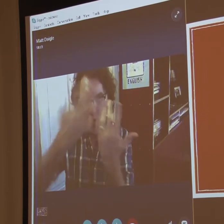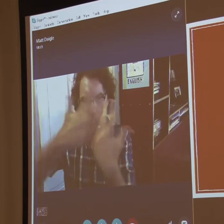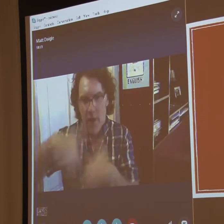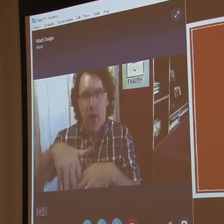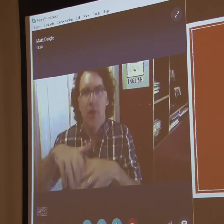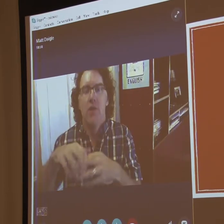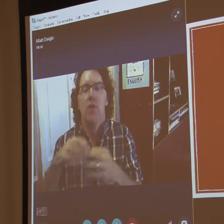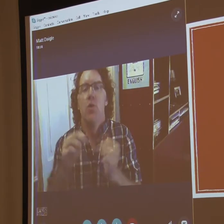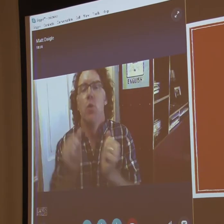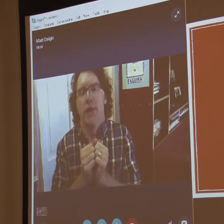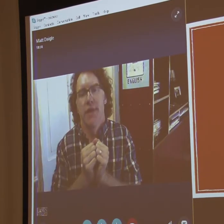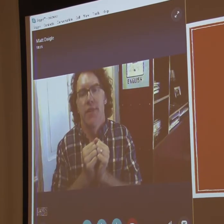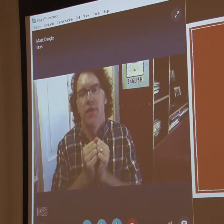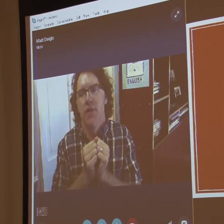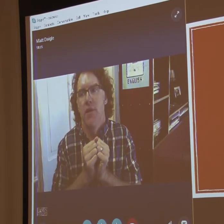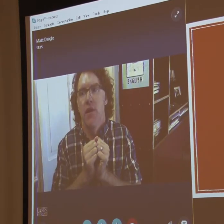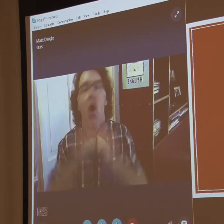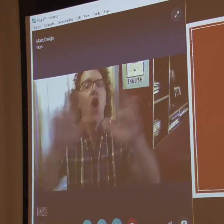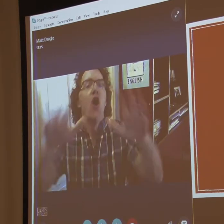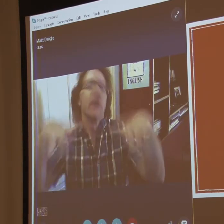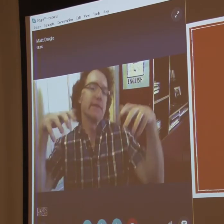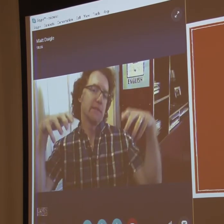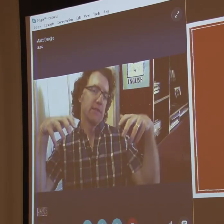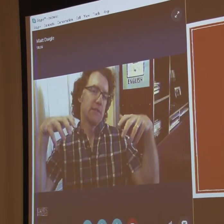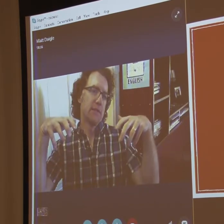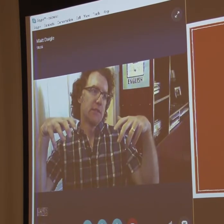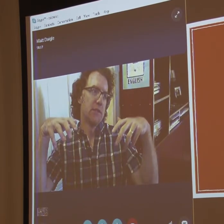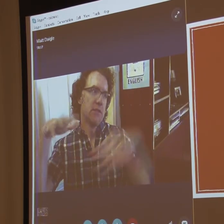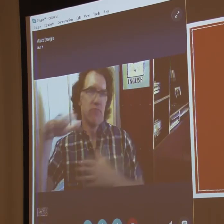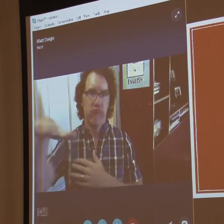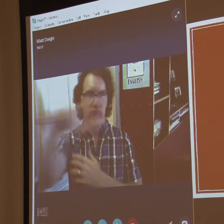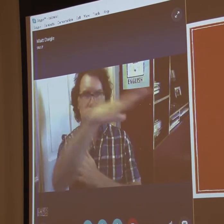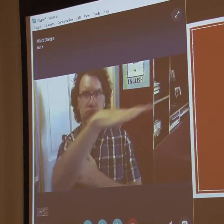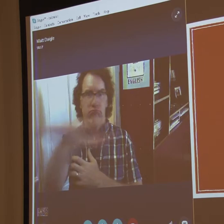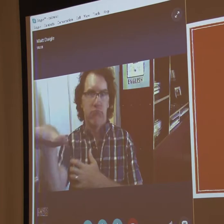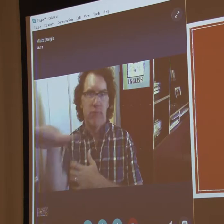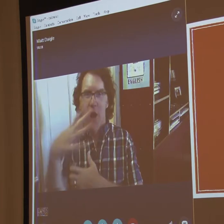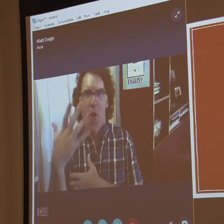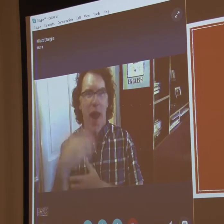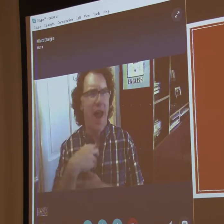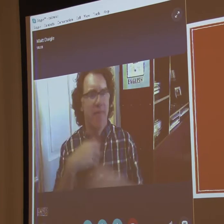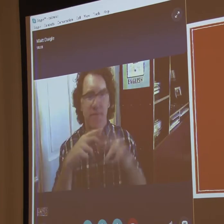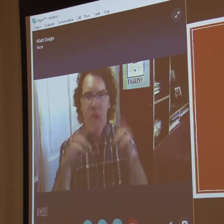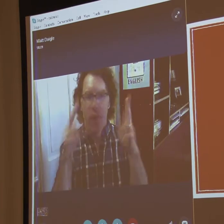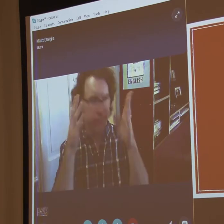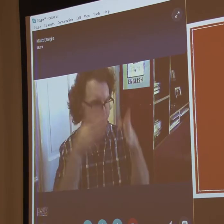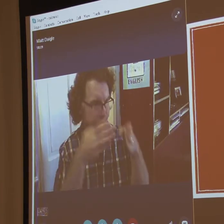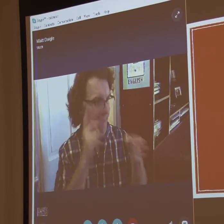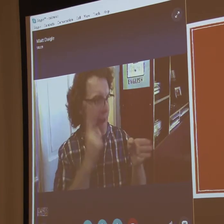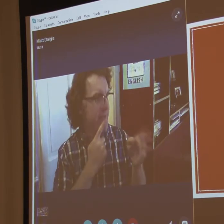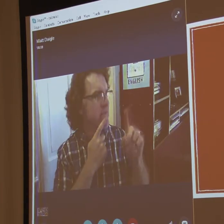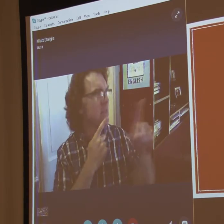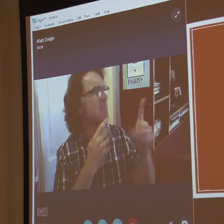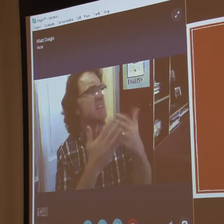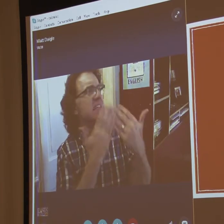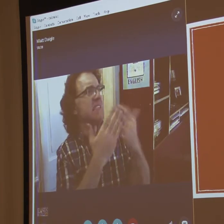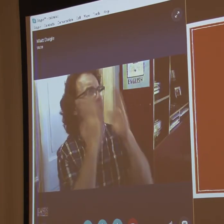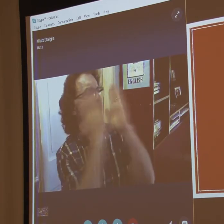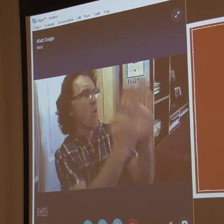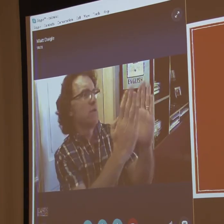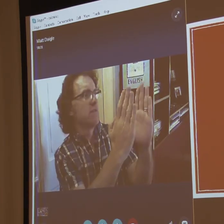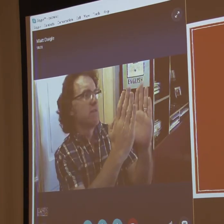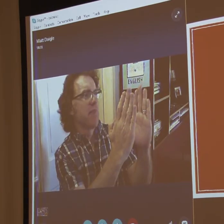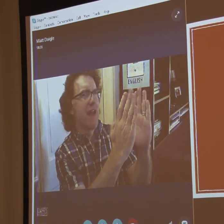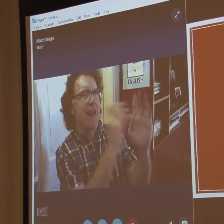or writing the comic strip. I mean, I do have good ideas and I do have that ability, but I'm really